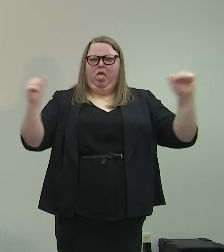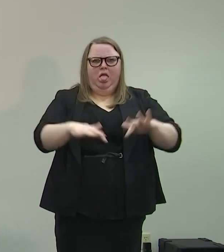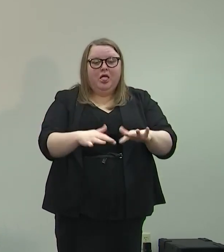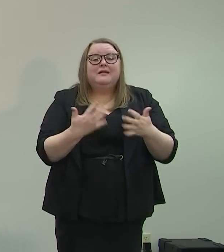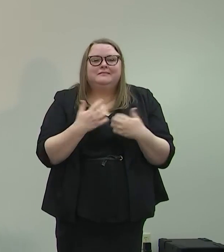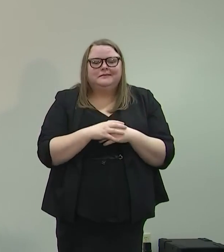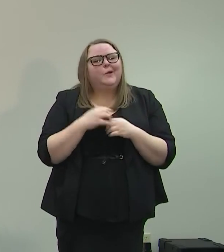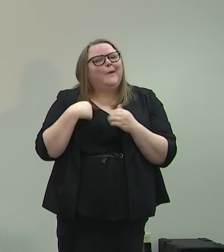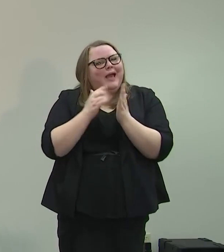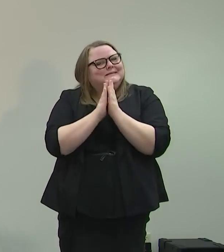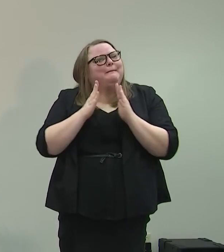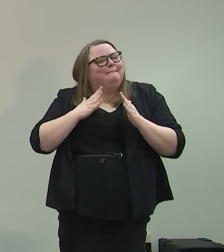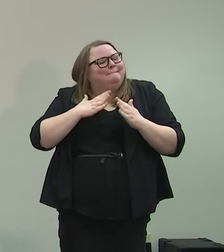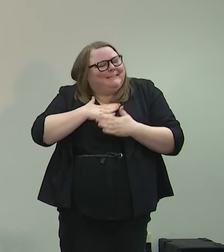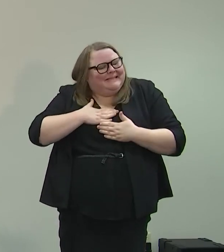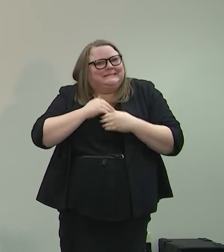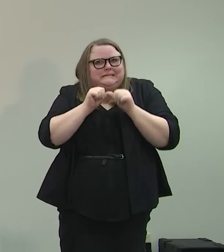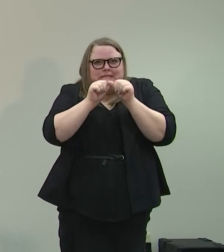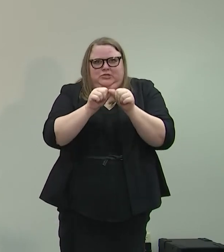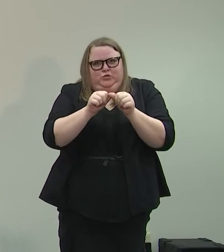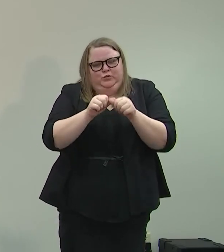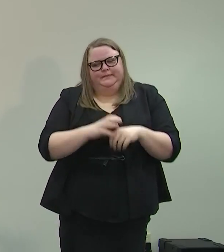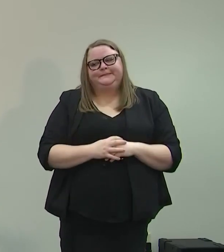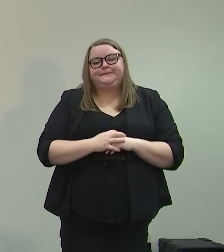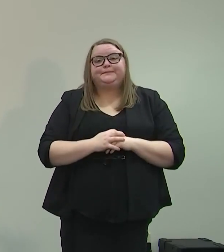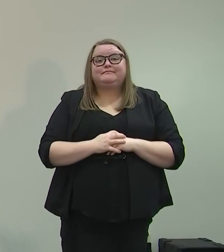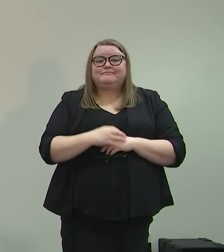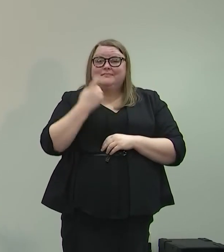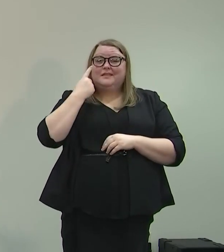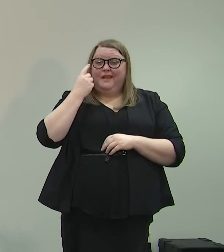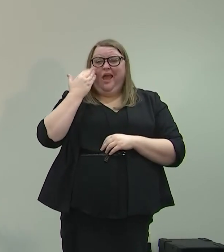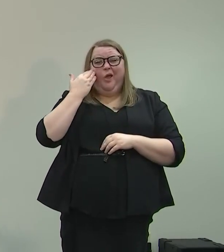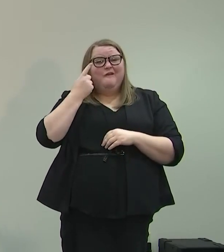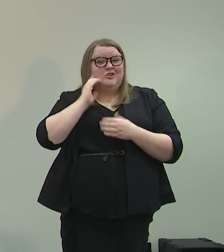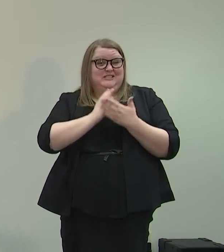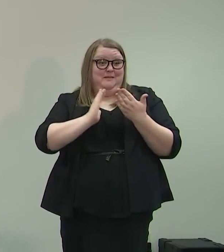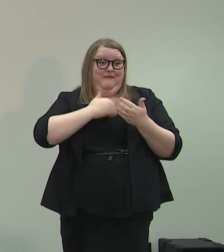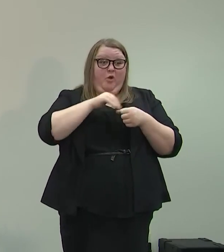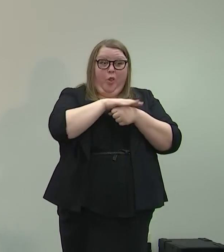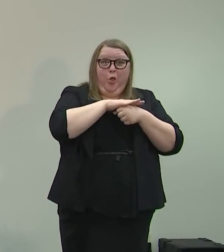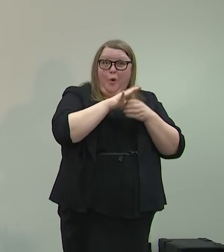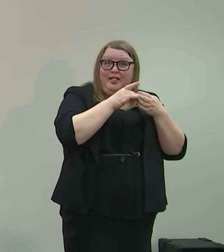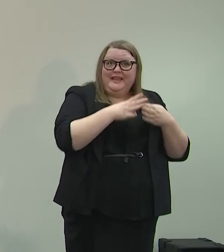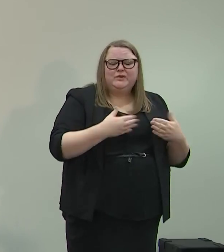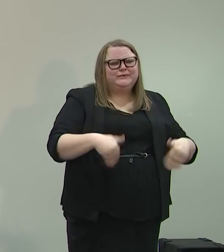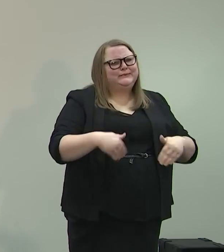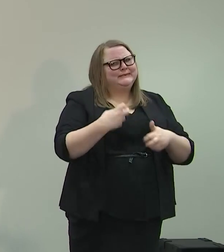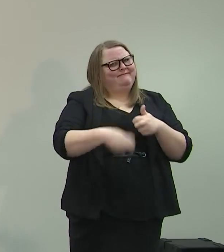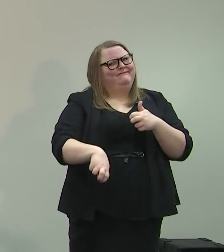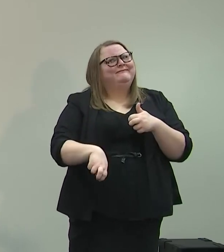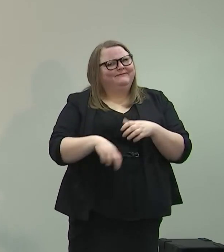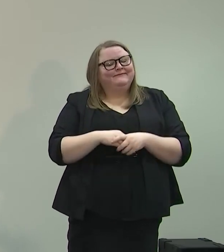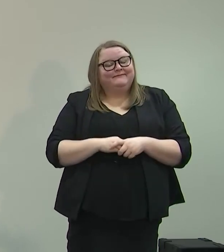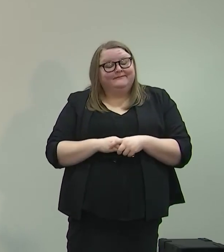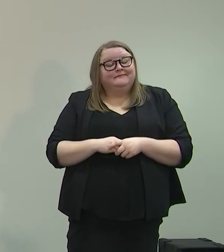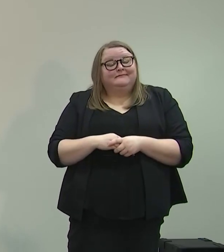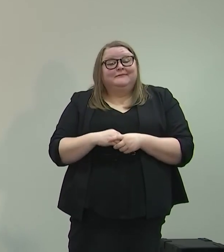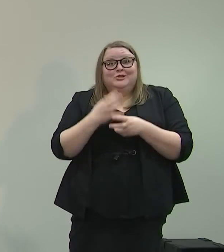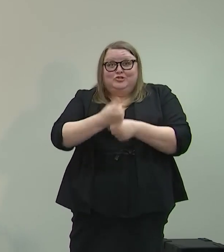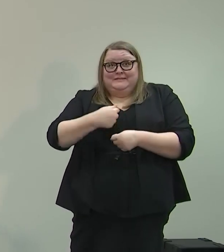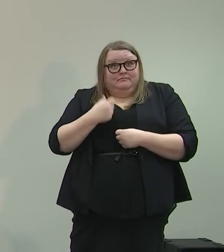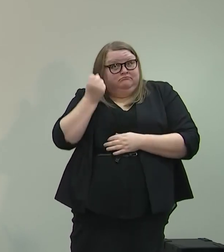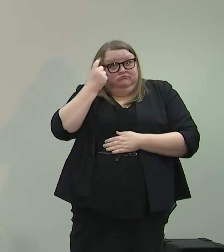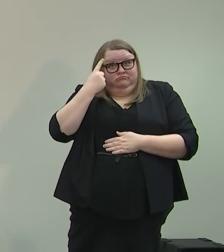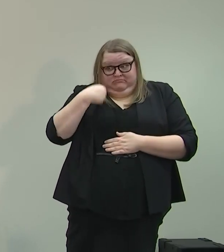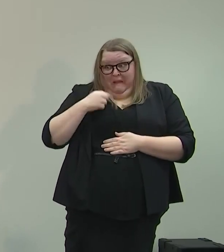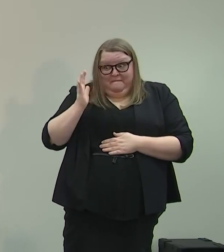continue to do that, and I know for some of our local leaders, this can be tough. It can be real tough. Trust me. I